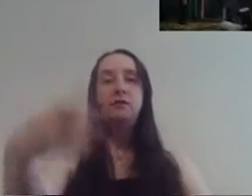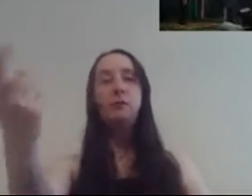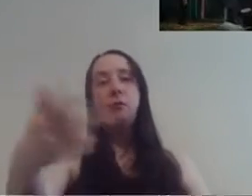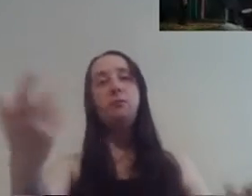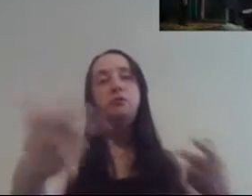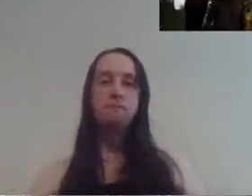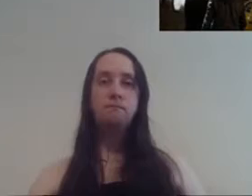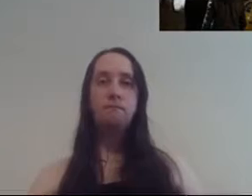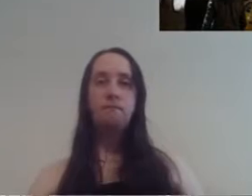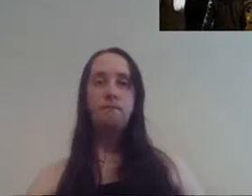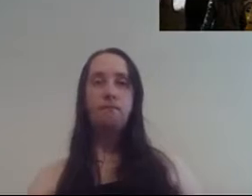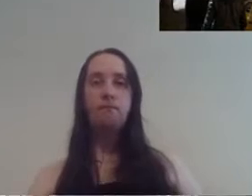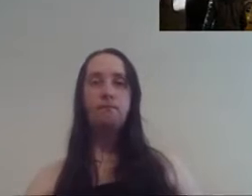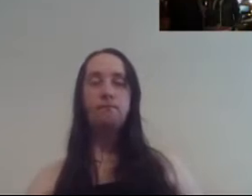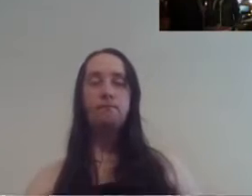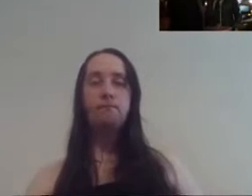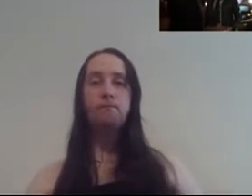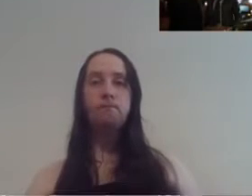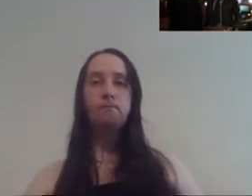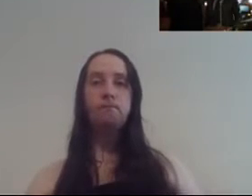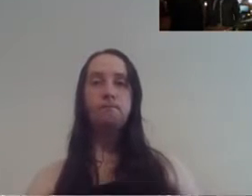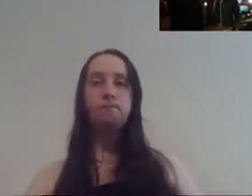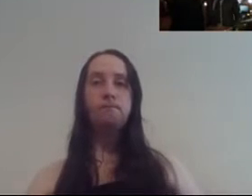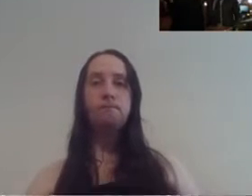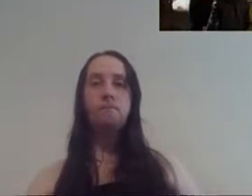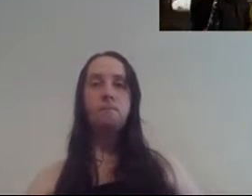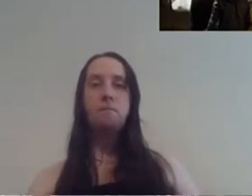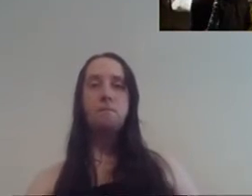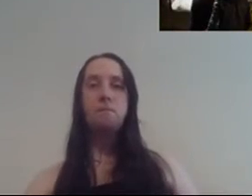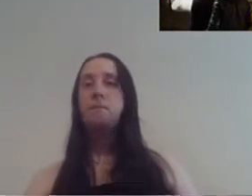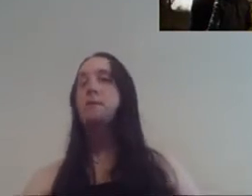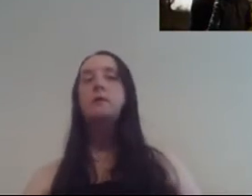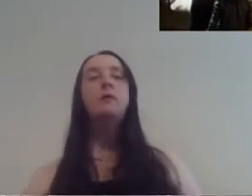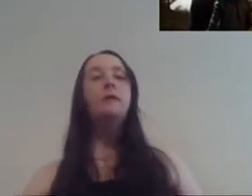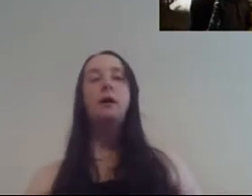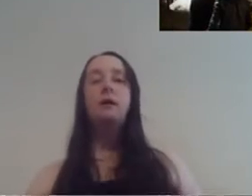going to be your happy ending yes and is she I